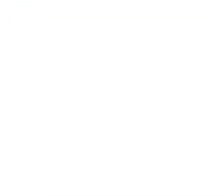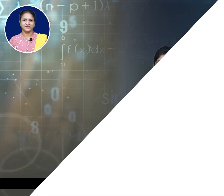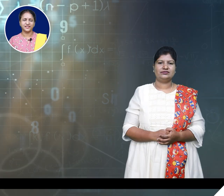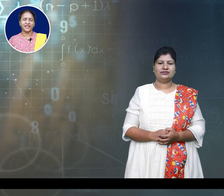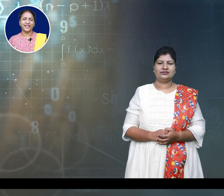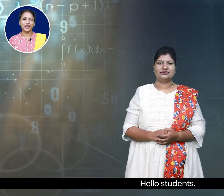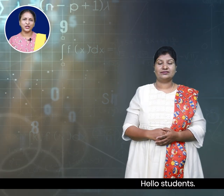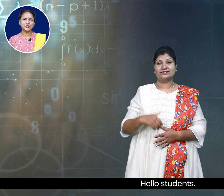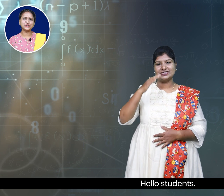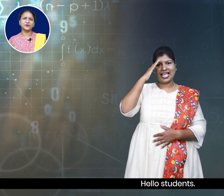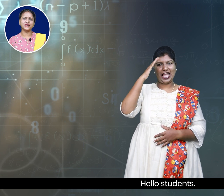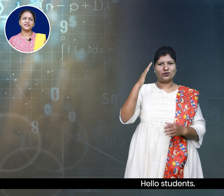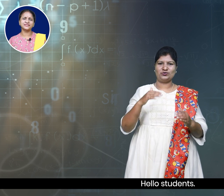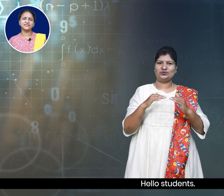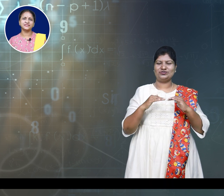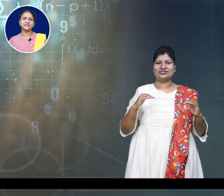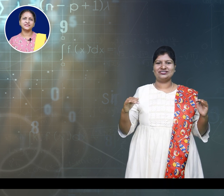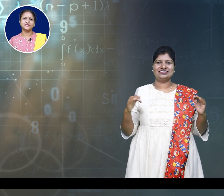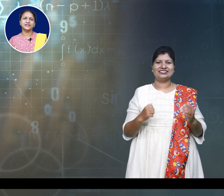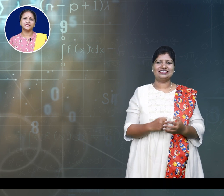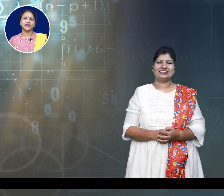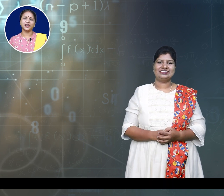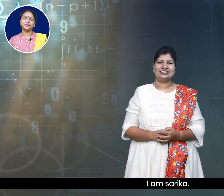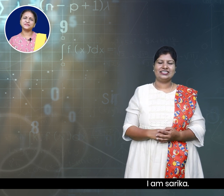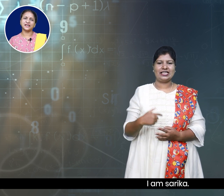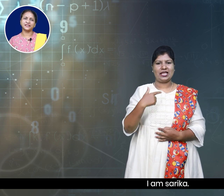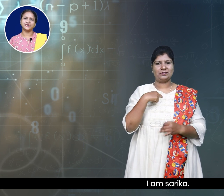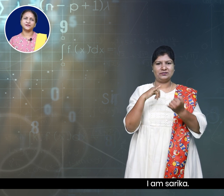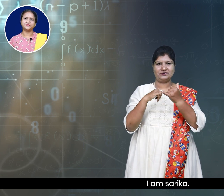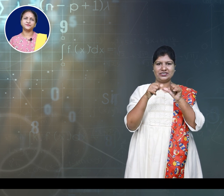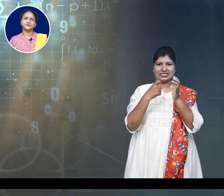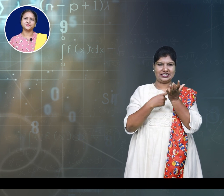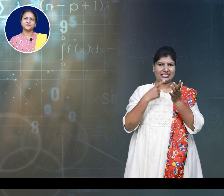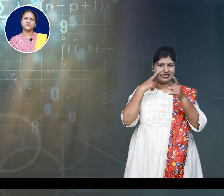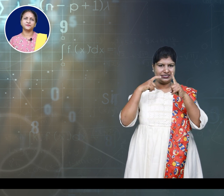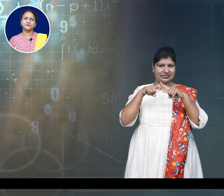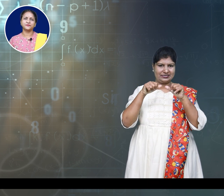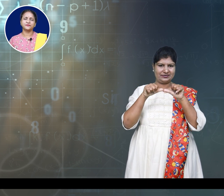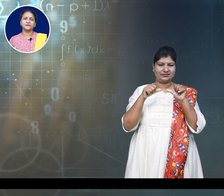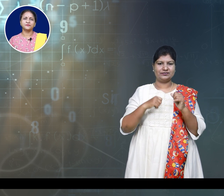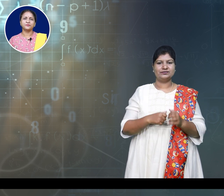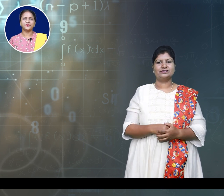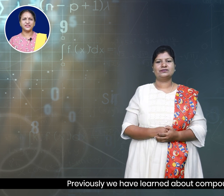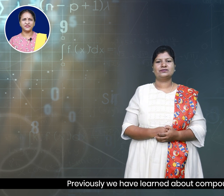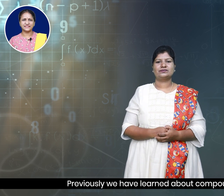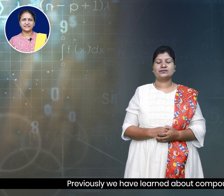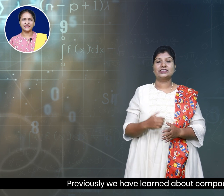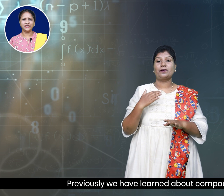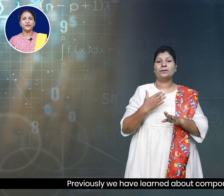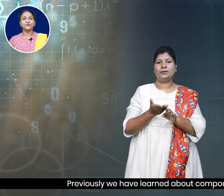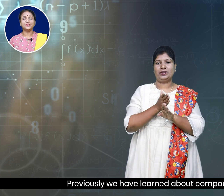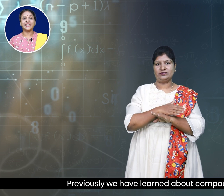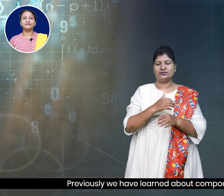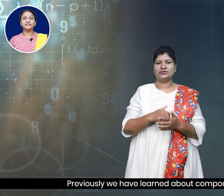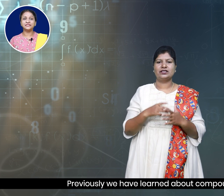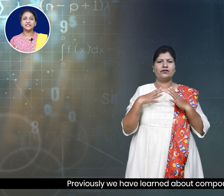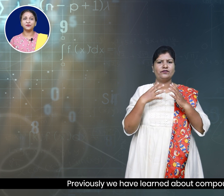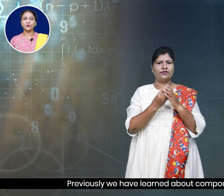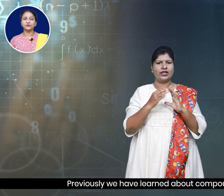Hello students, I am Sarika. Previously, we have learned about